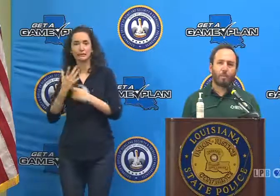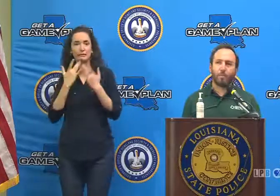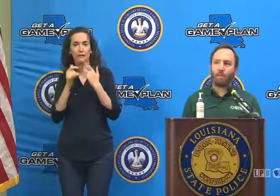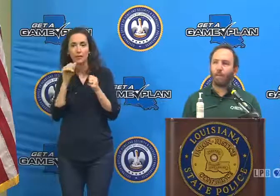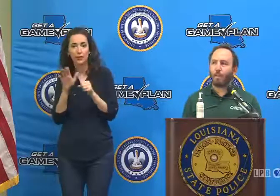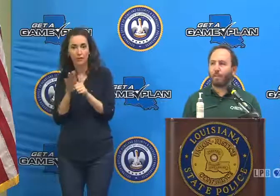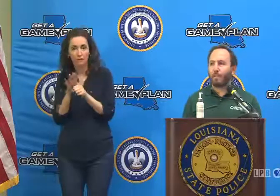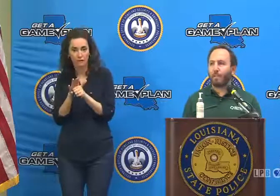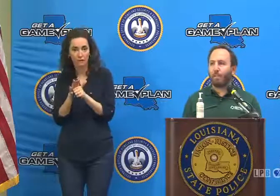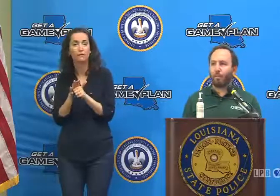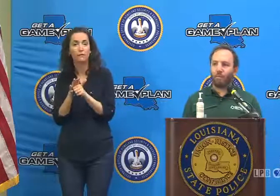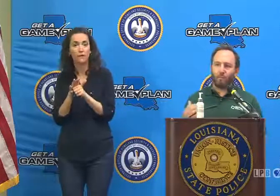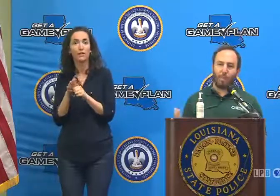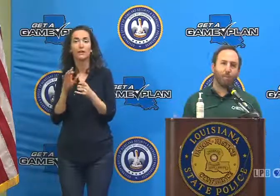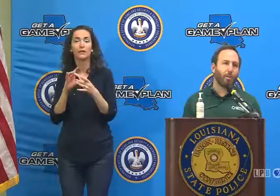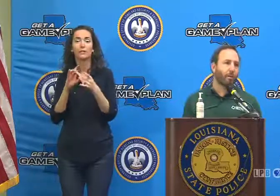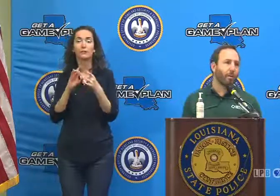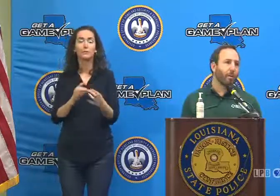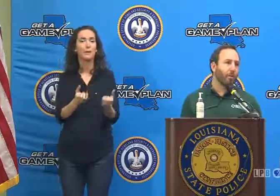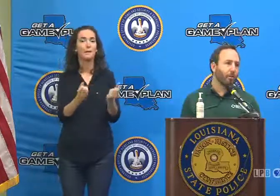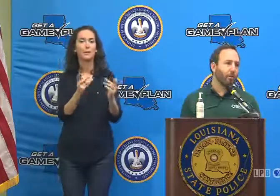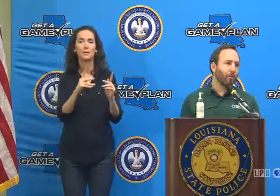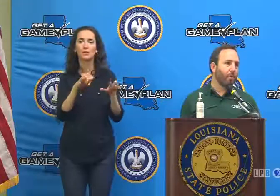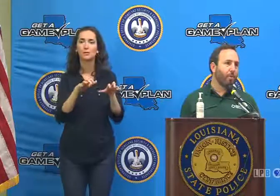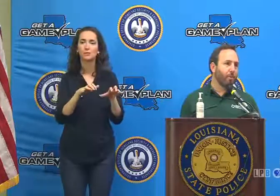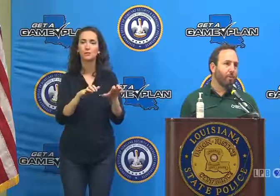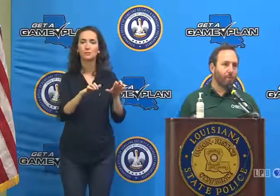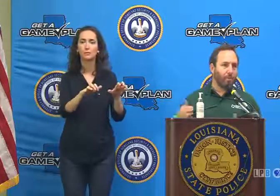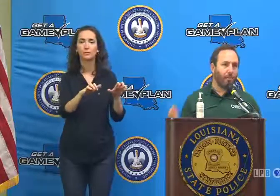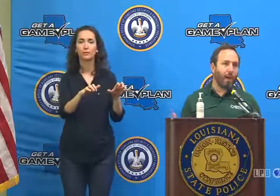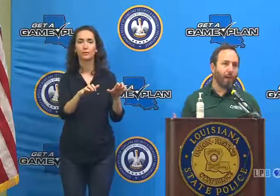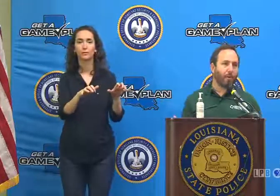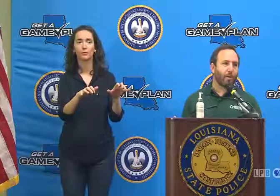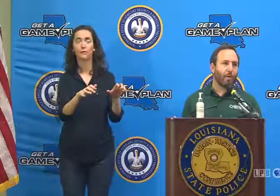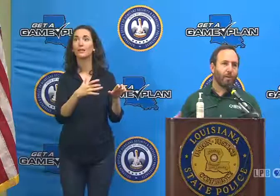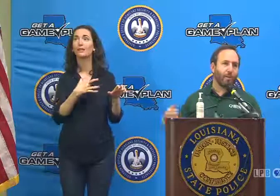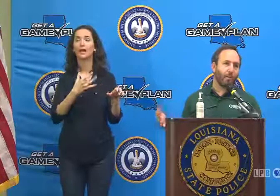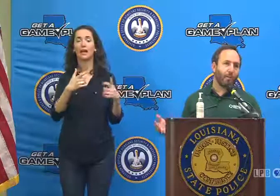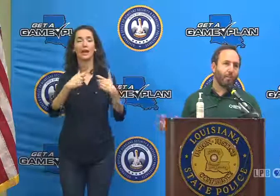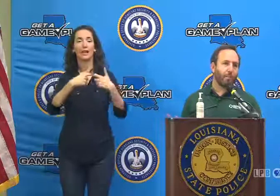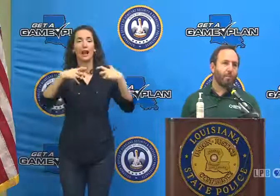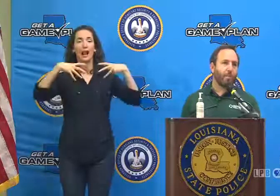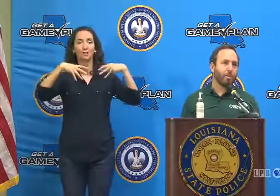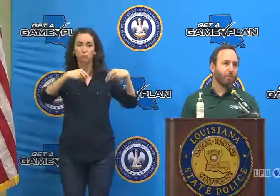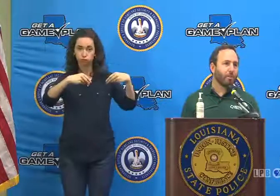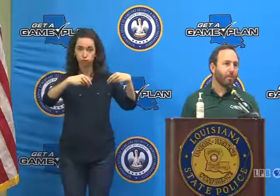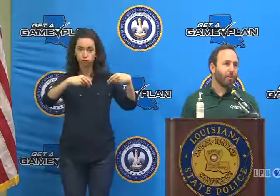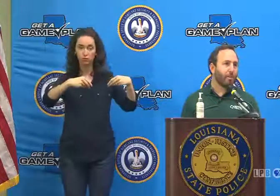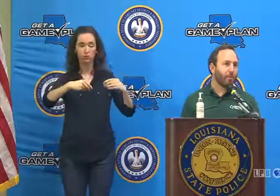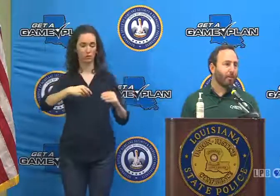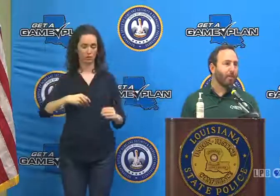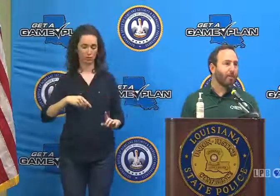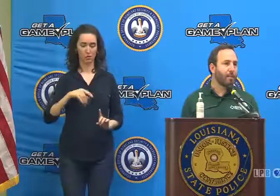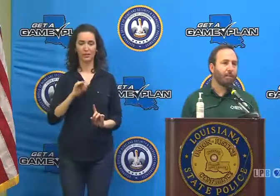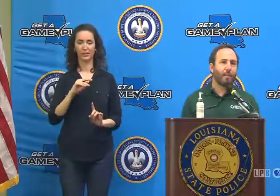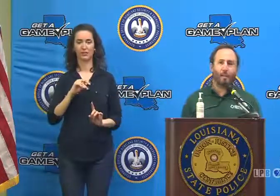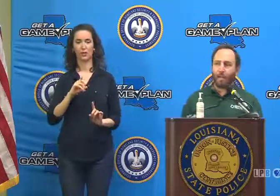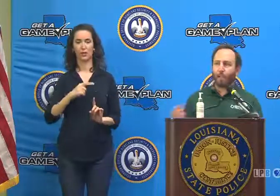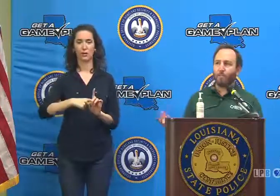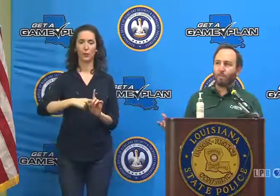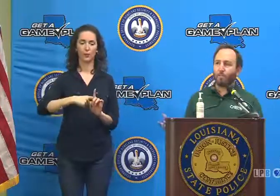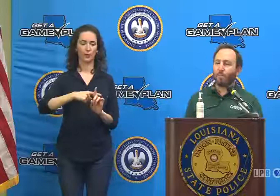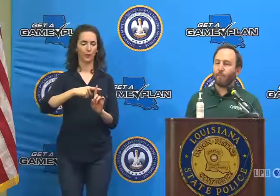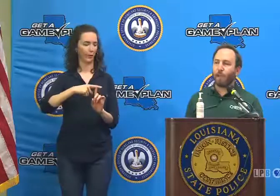specifically related to the number of people who, due to losing power and having temperature excursions on their own insulin,